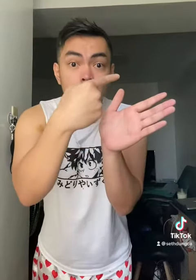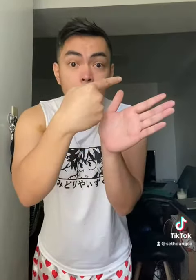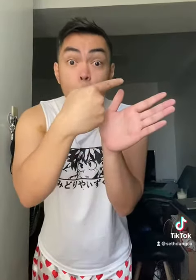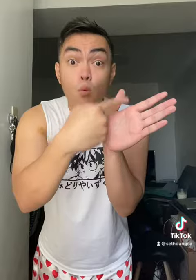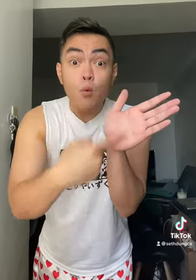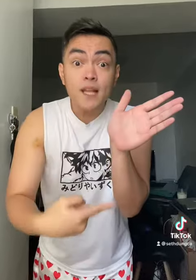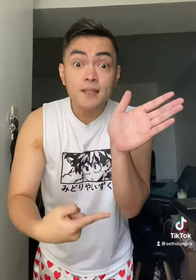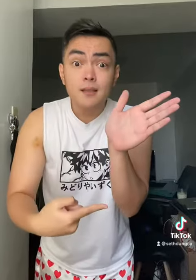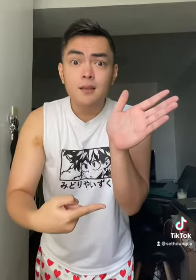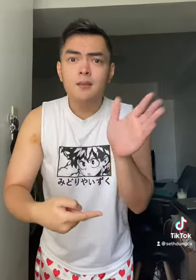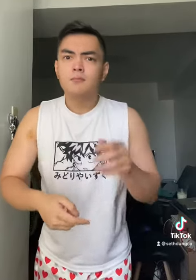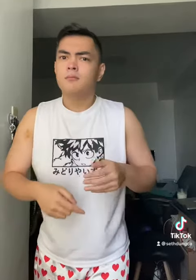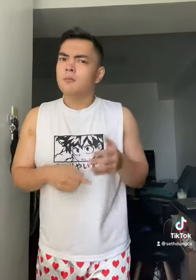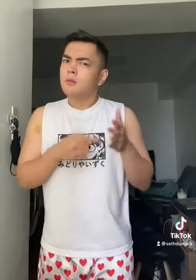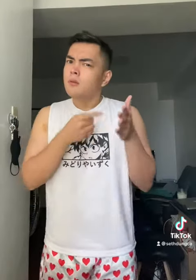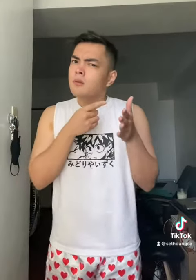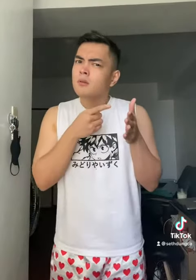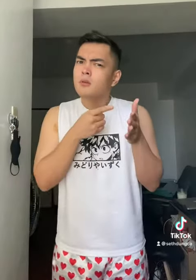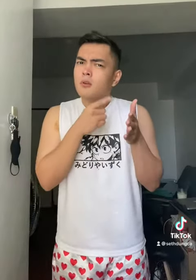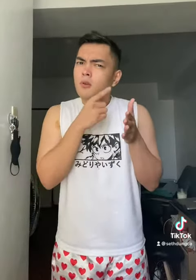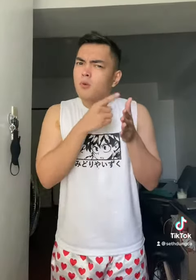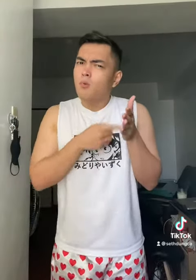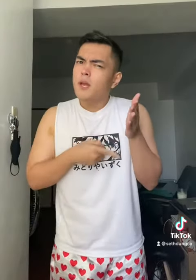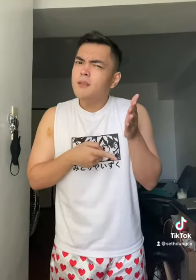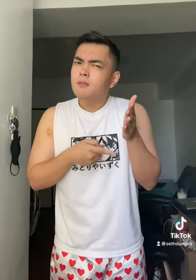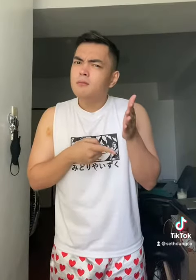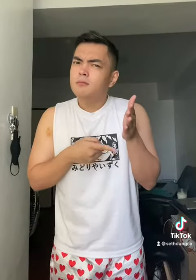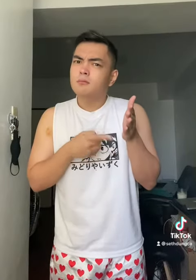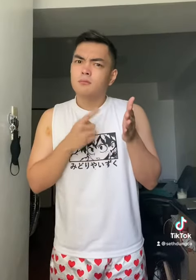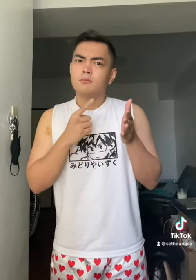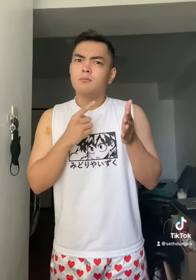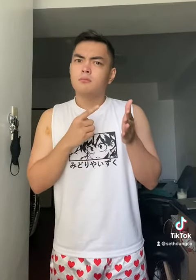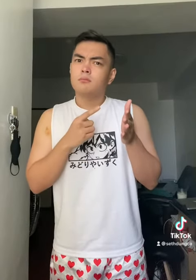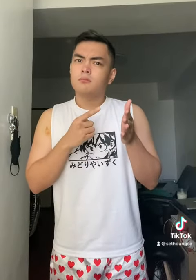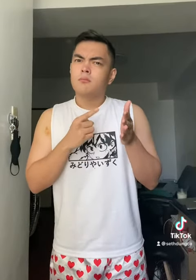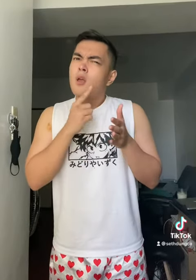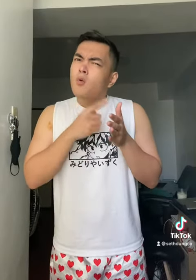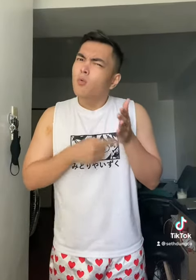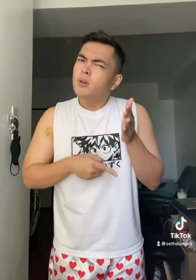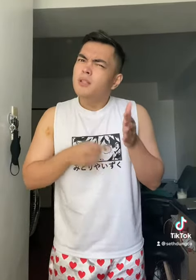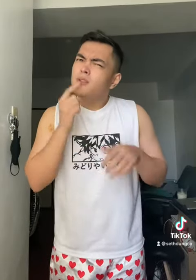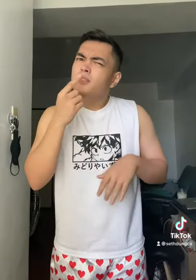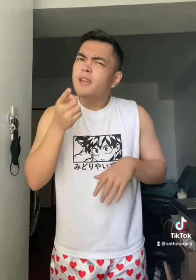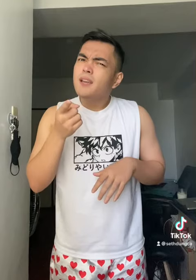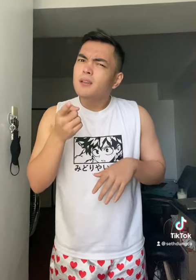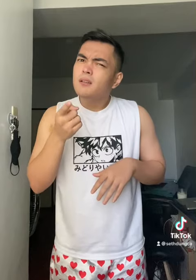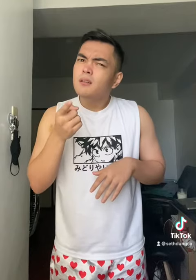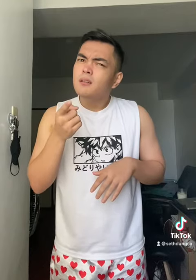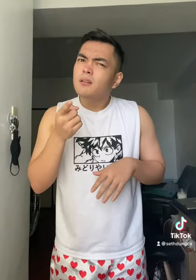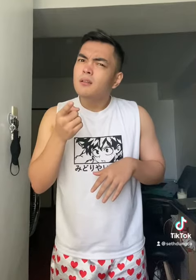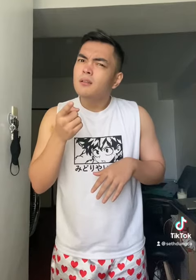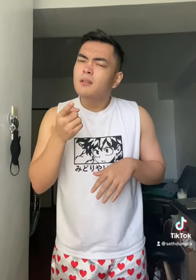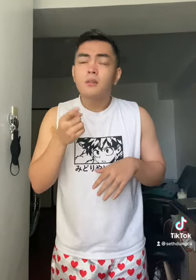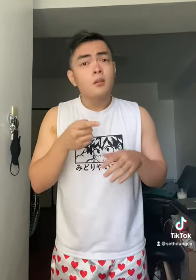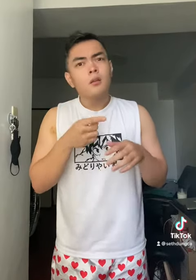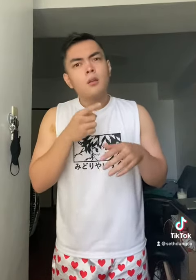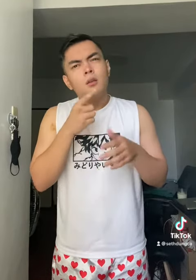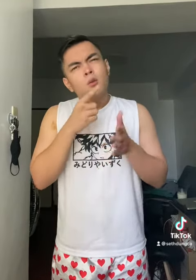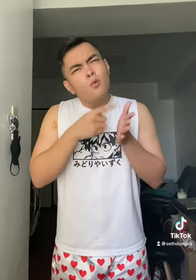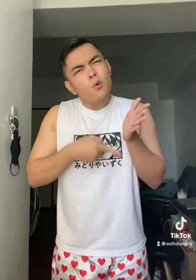What? What? What did you say? Where? What